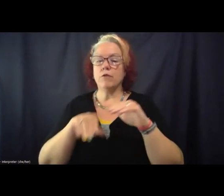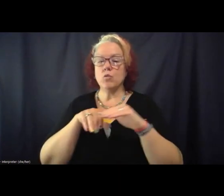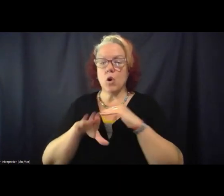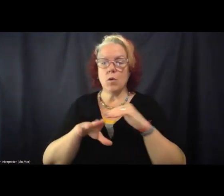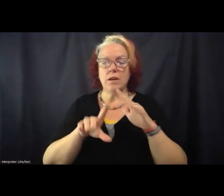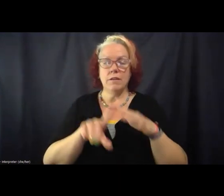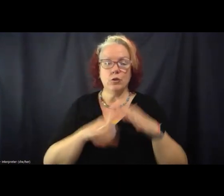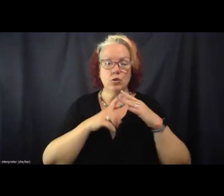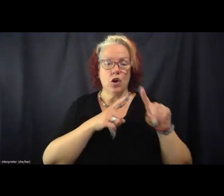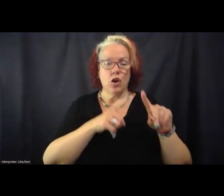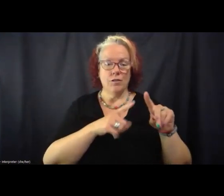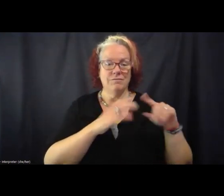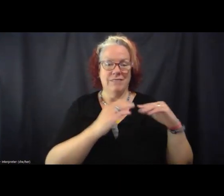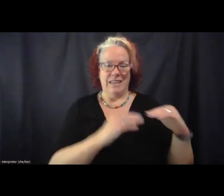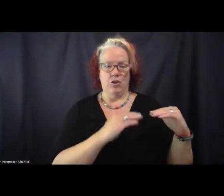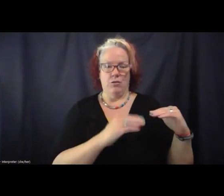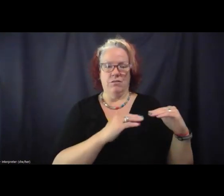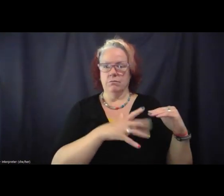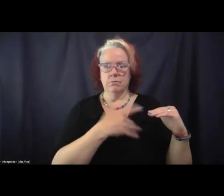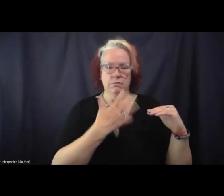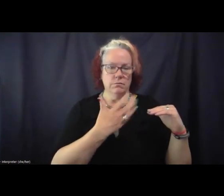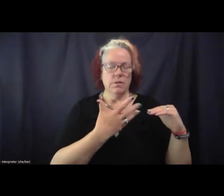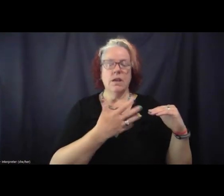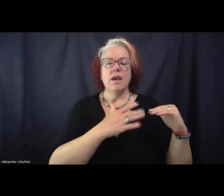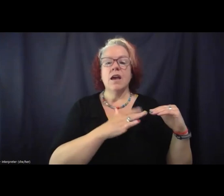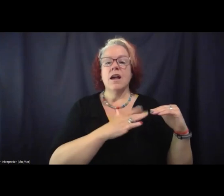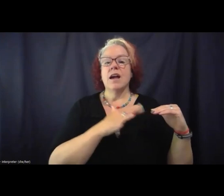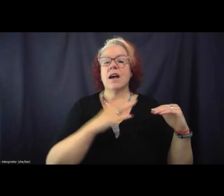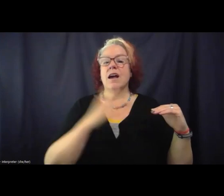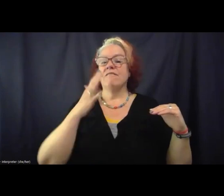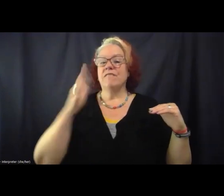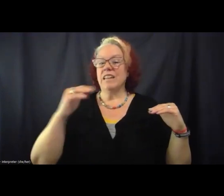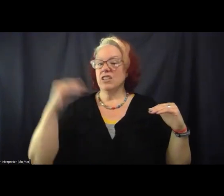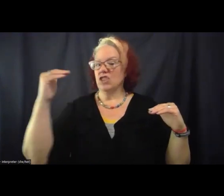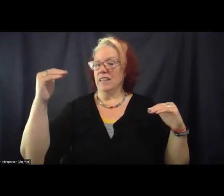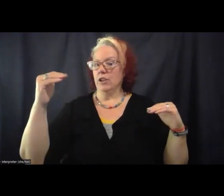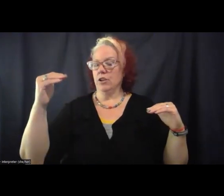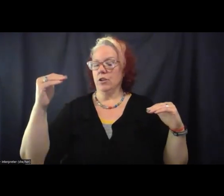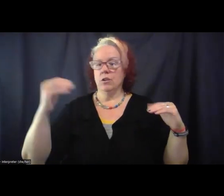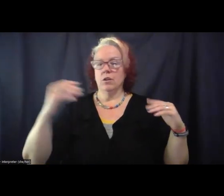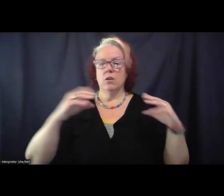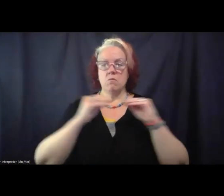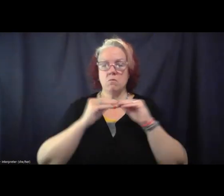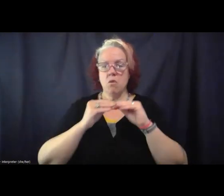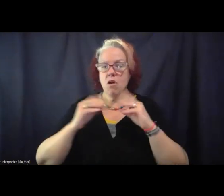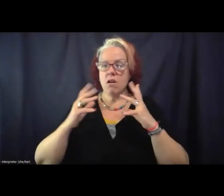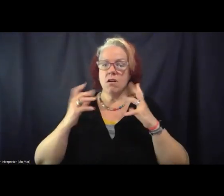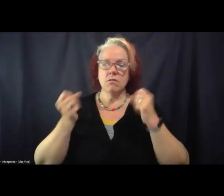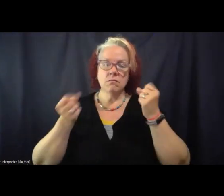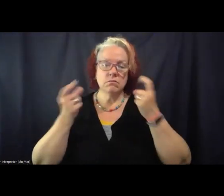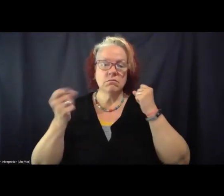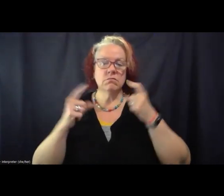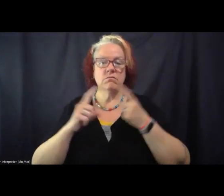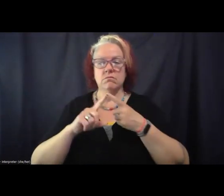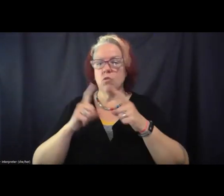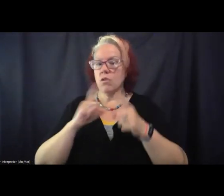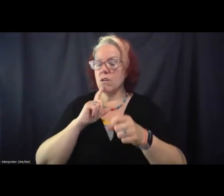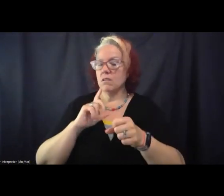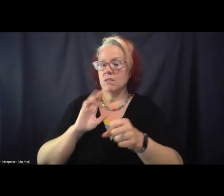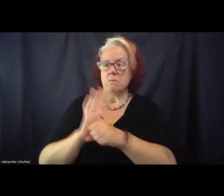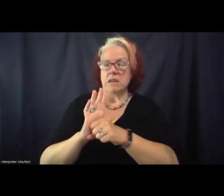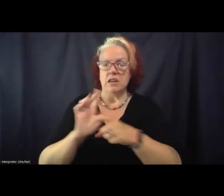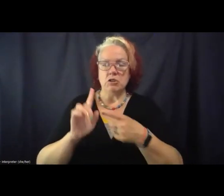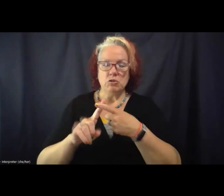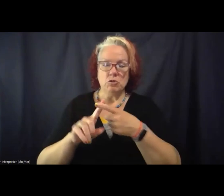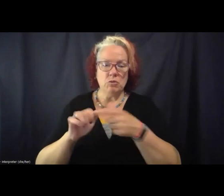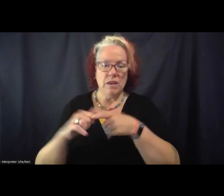with your, you know, analysis of whatever, um, furthered and deepened and your commitment to the struggle that much more deepened, I